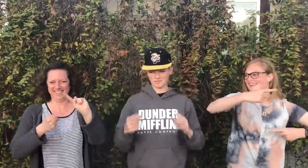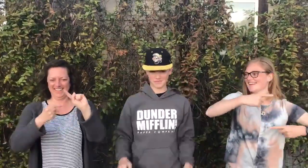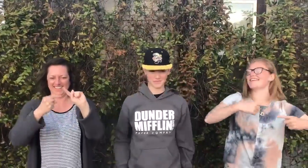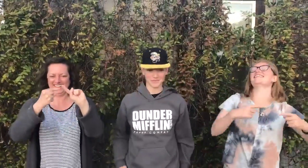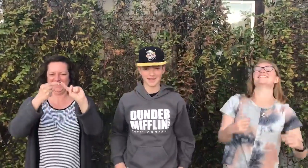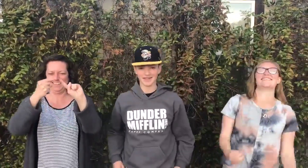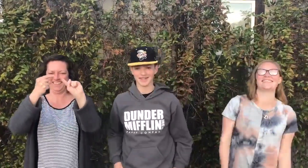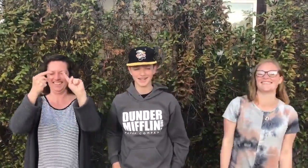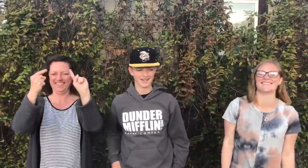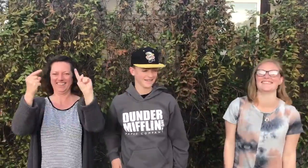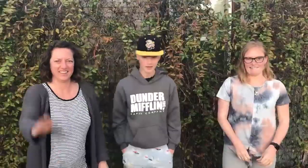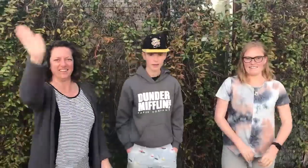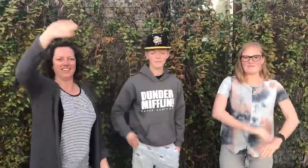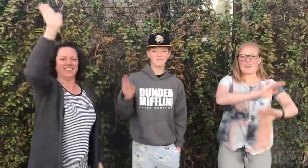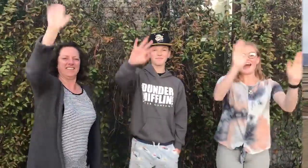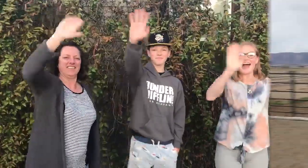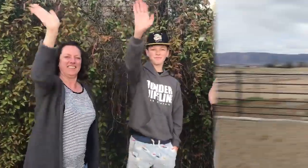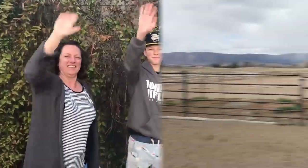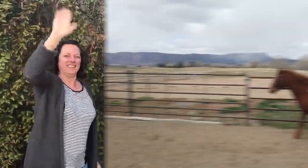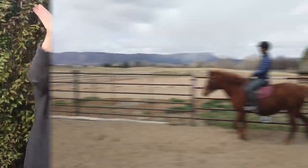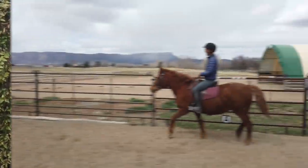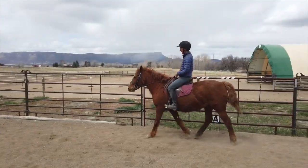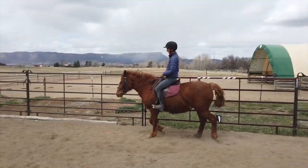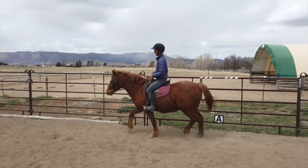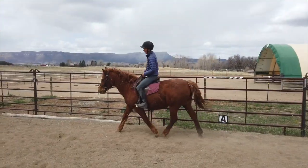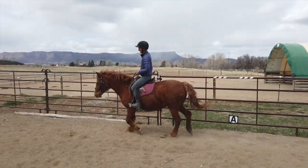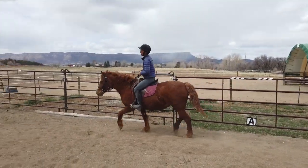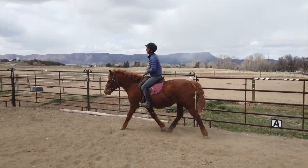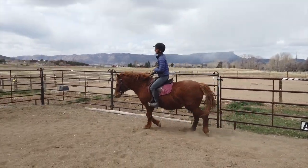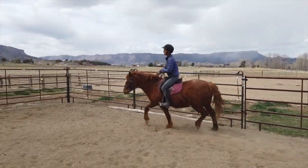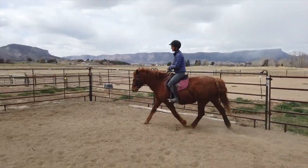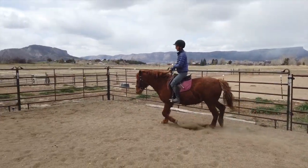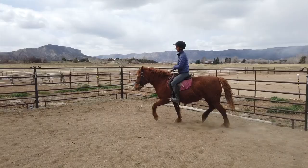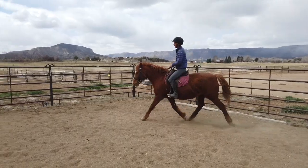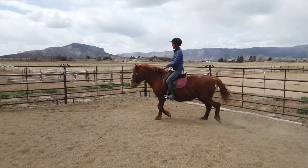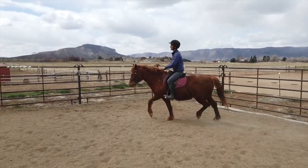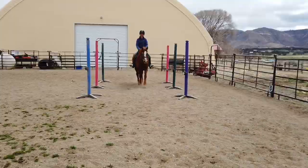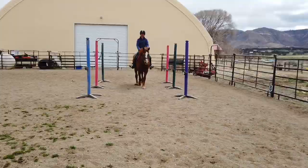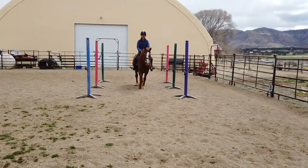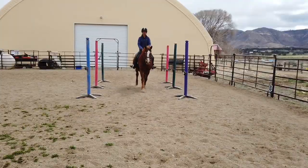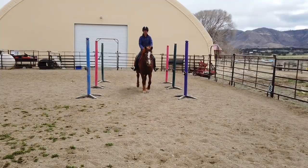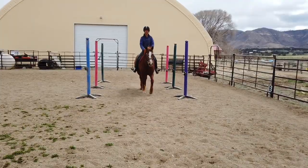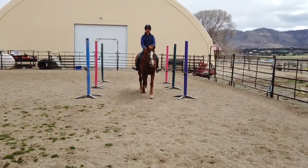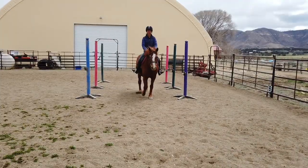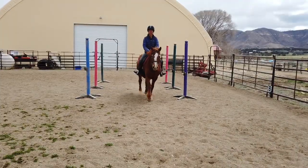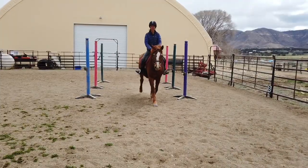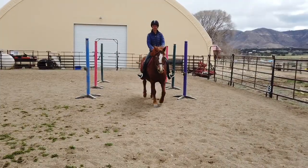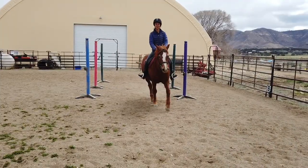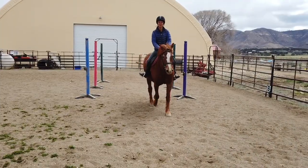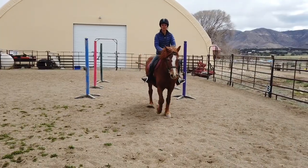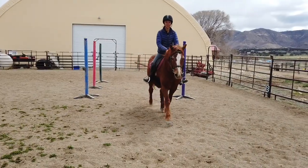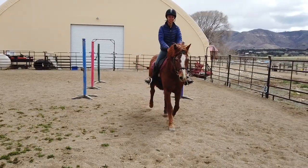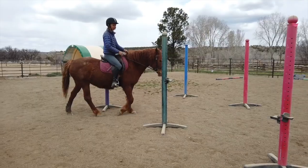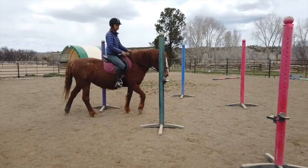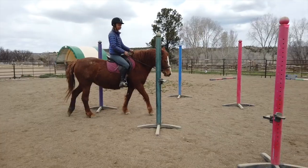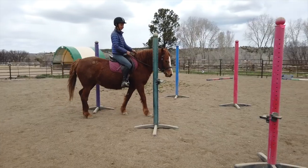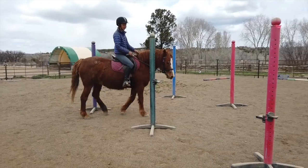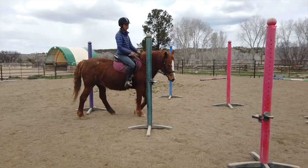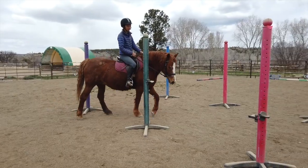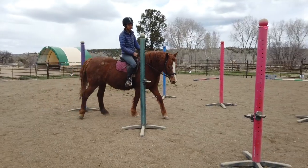okay all right bye new things take practice before they become a habit like muscles the